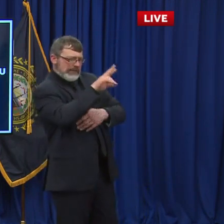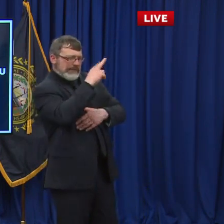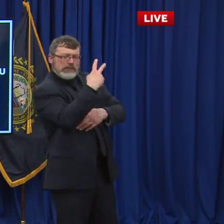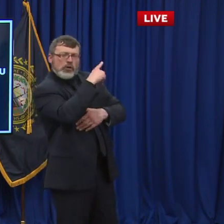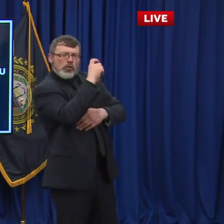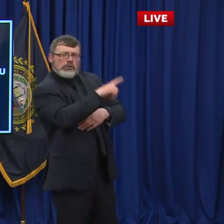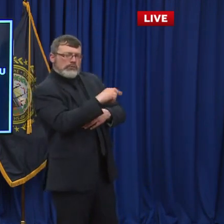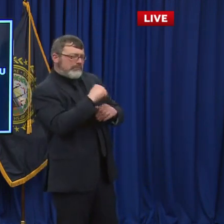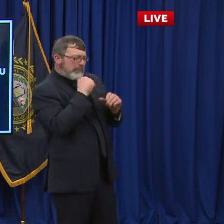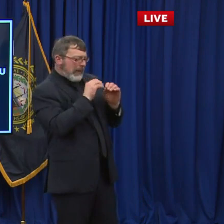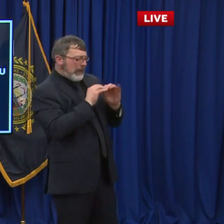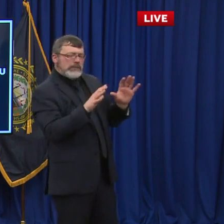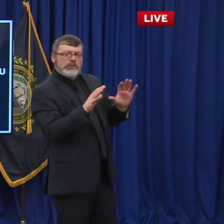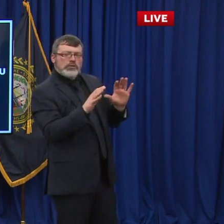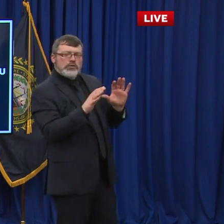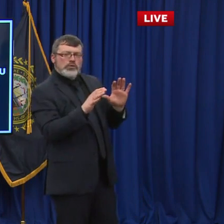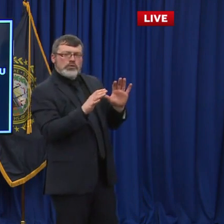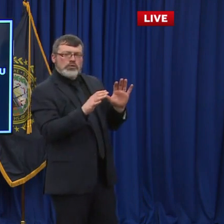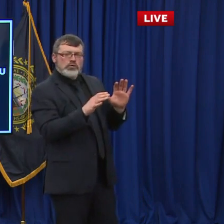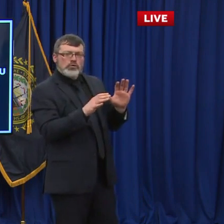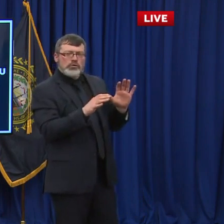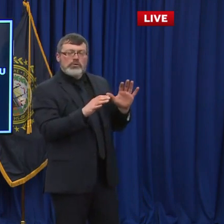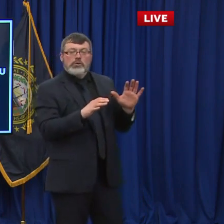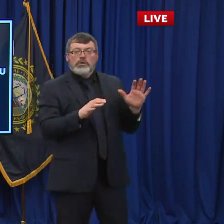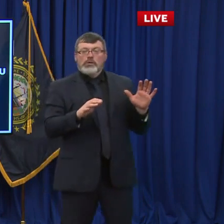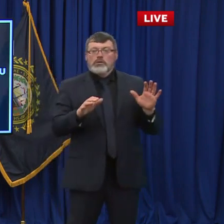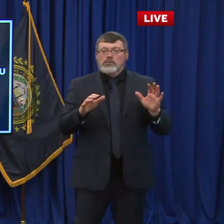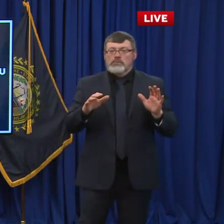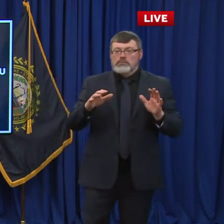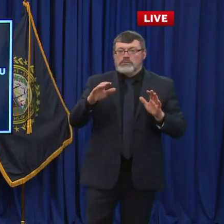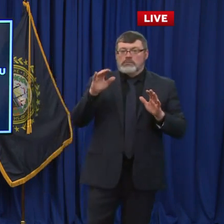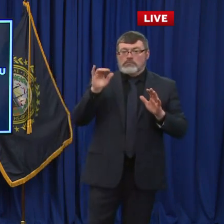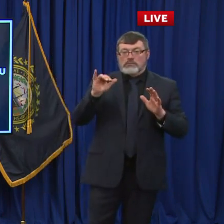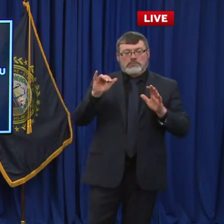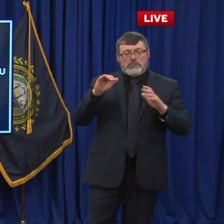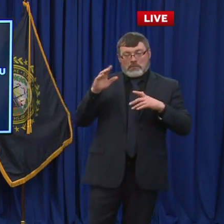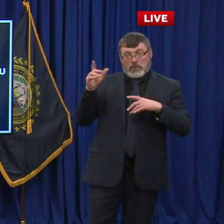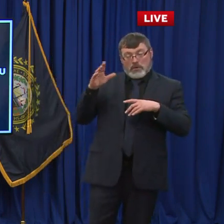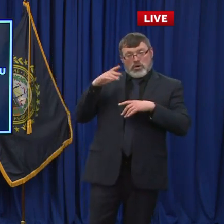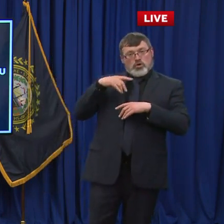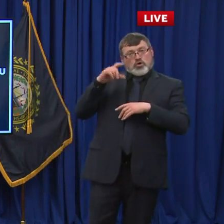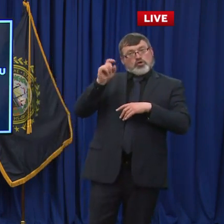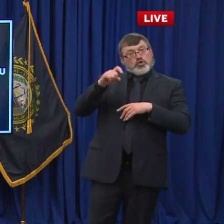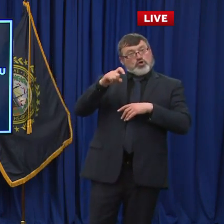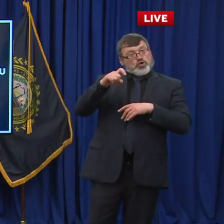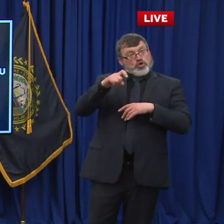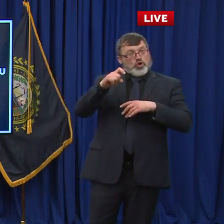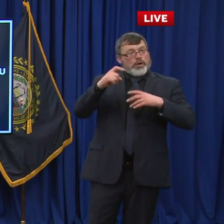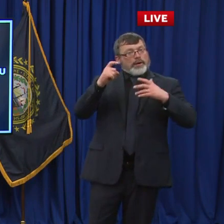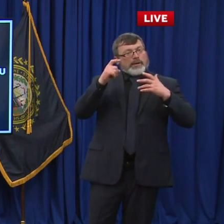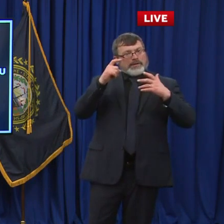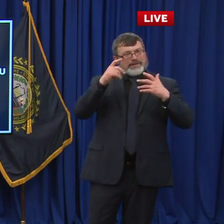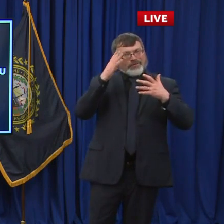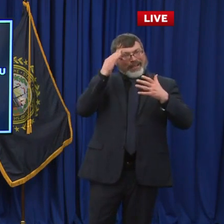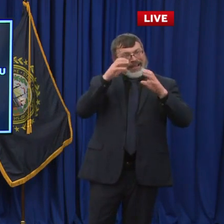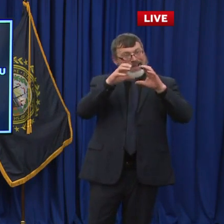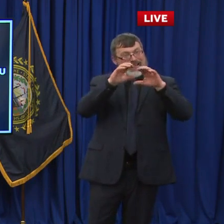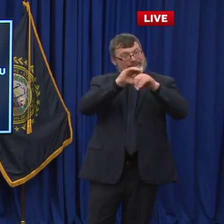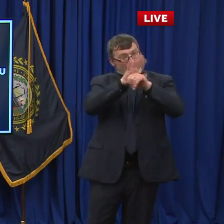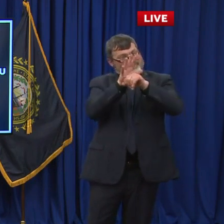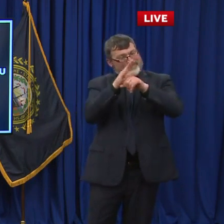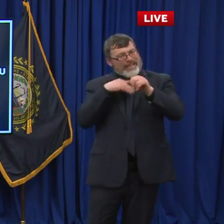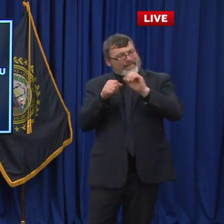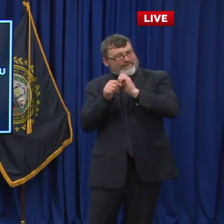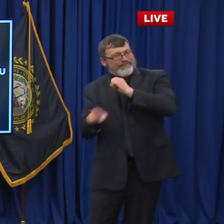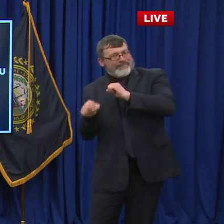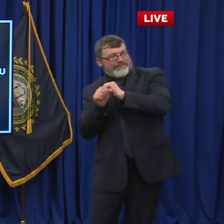reason for the second doses or whatever reason, that they think it's better with the variants if you're giving out people at least one